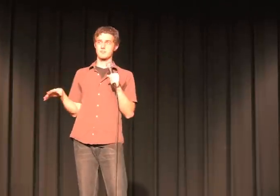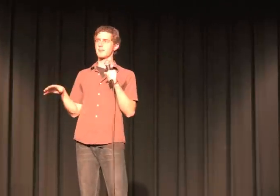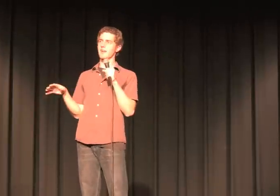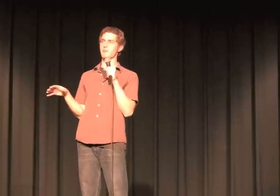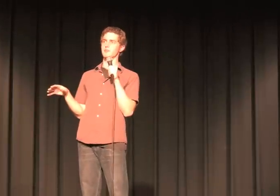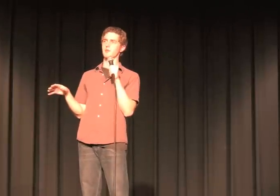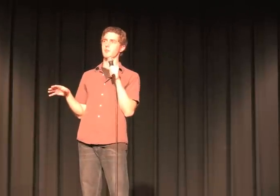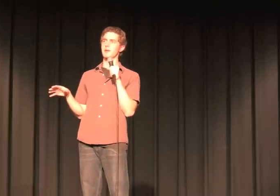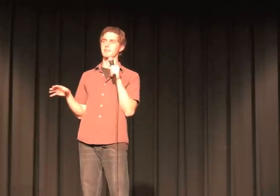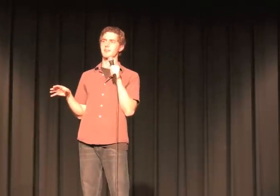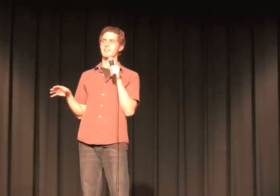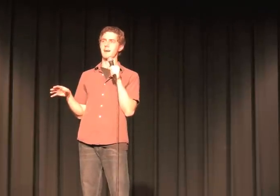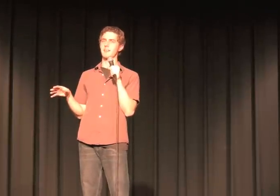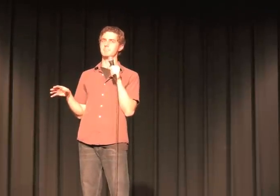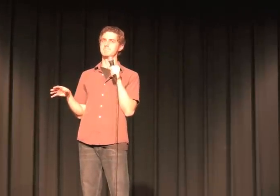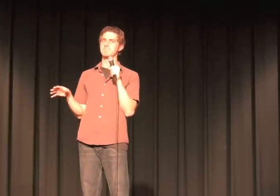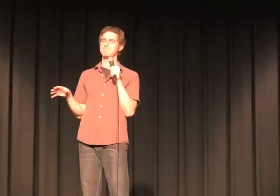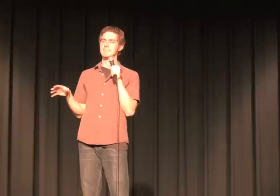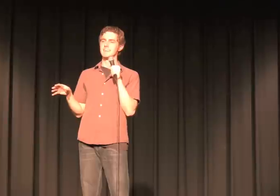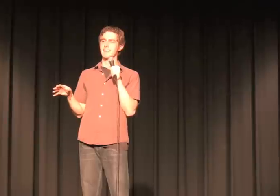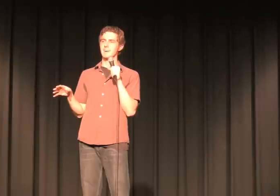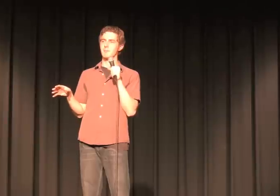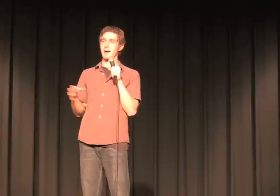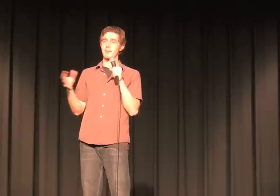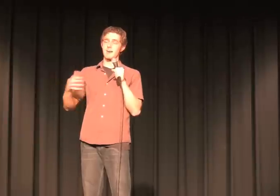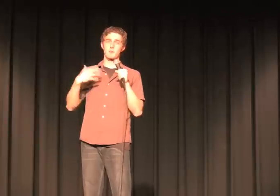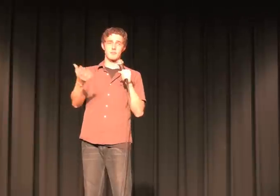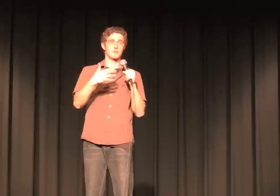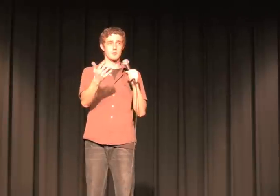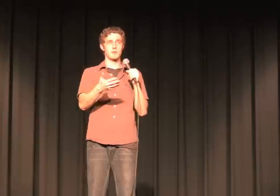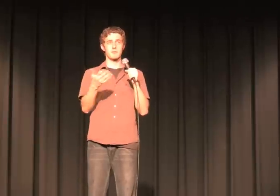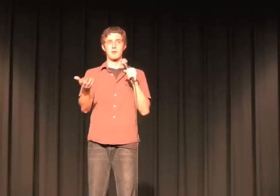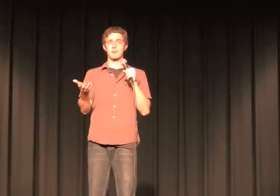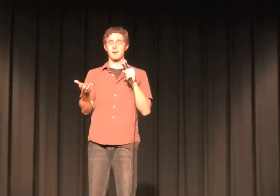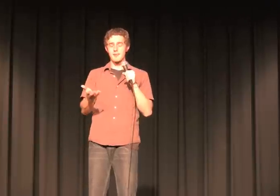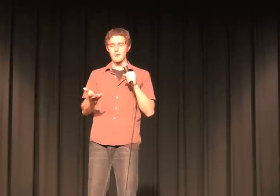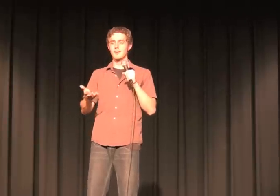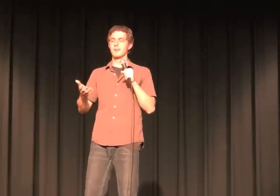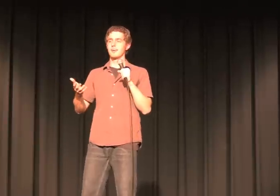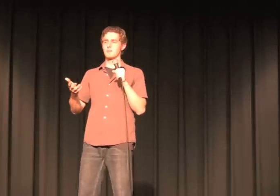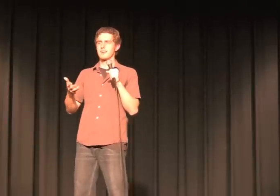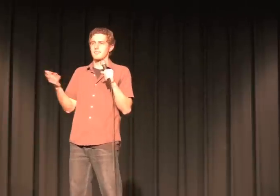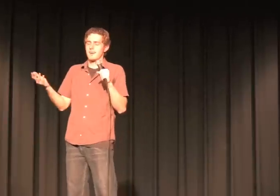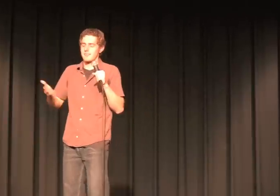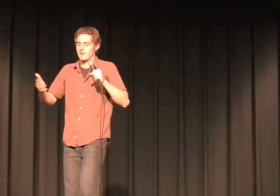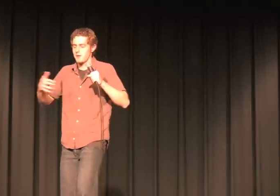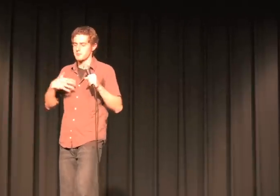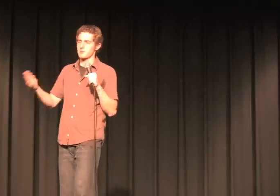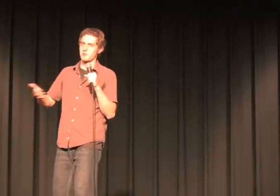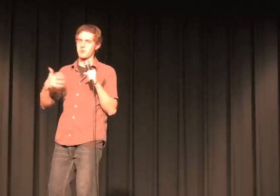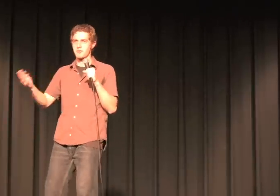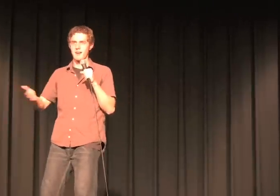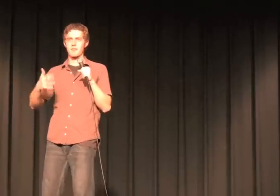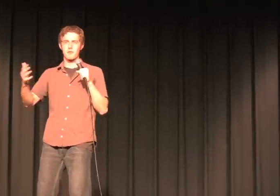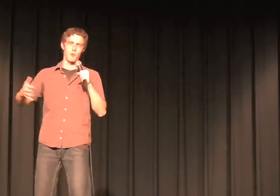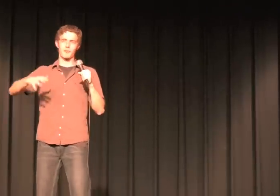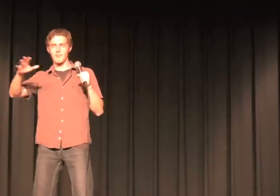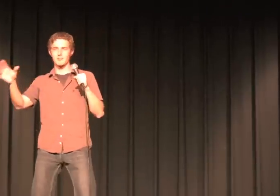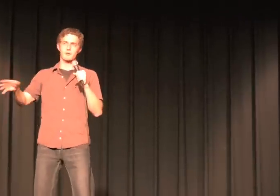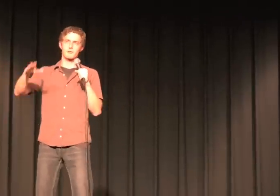seen an episode of America's Got Talent. I had watched a little bit of American Idol, but I was sort of burned out on the whole talent surge